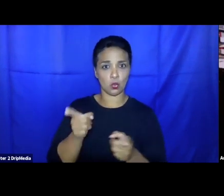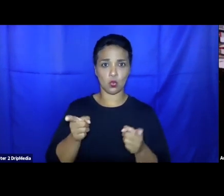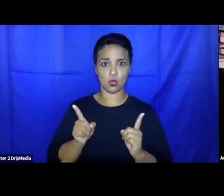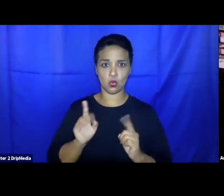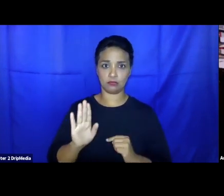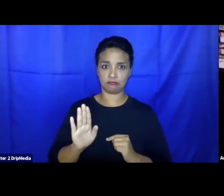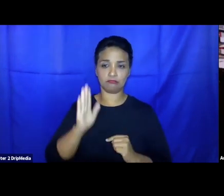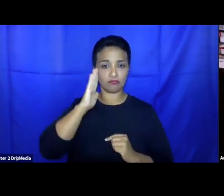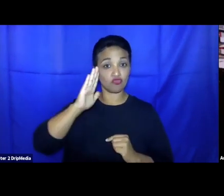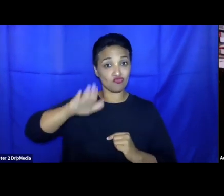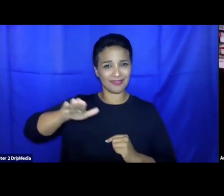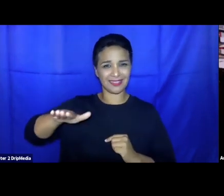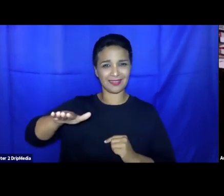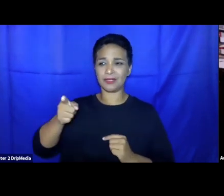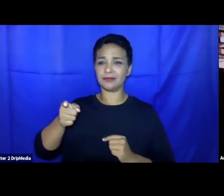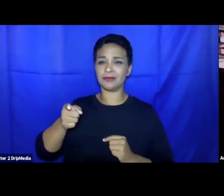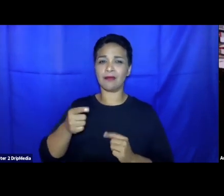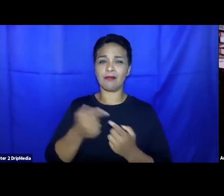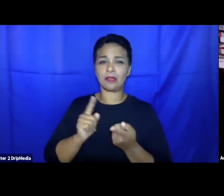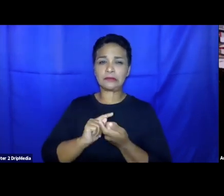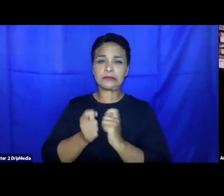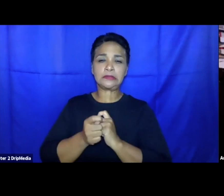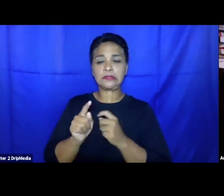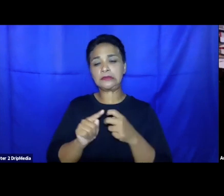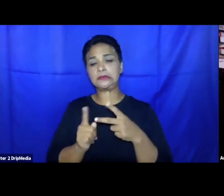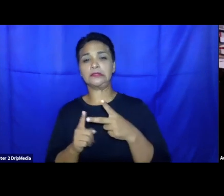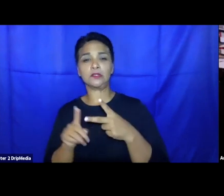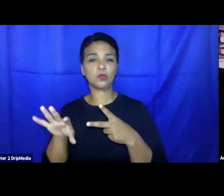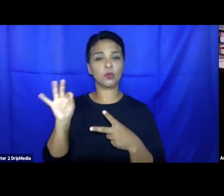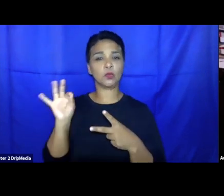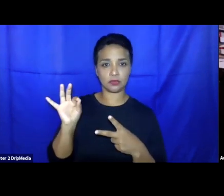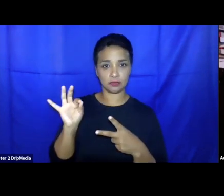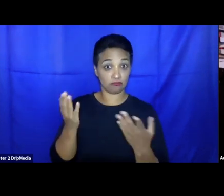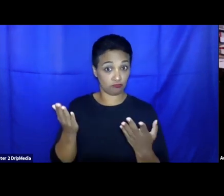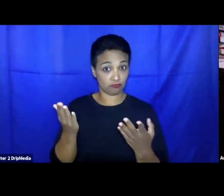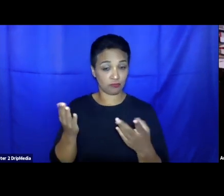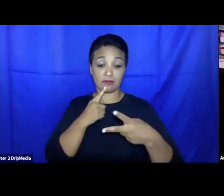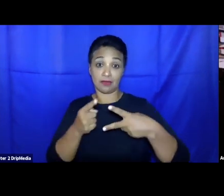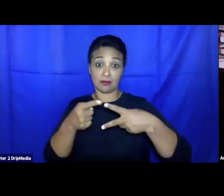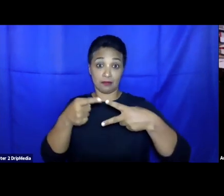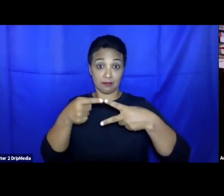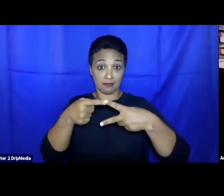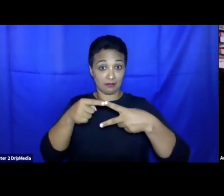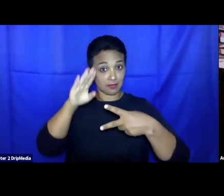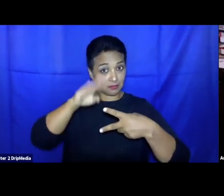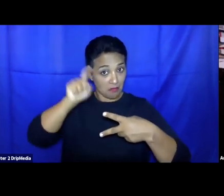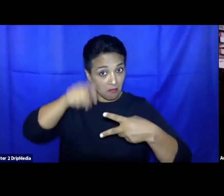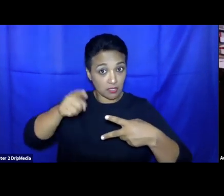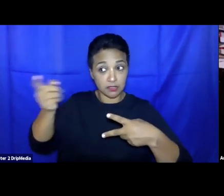presented as an alternative. That is to say, another reason to restrict and exclude asylum seekers